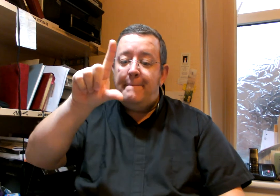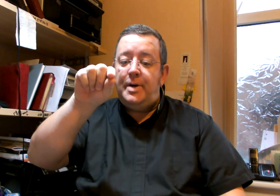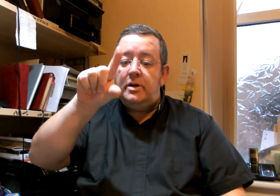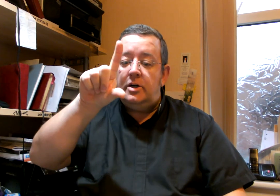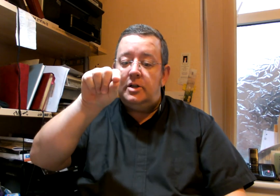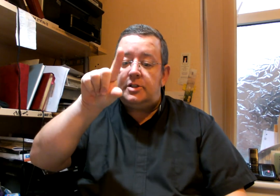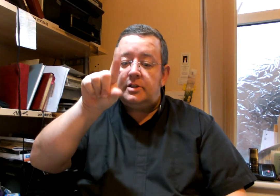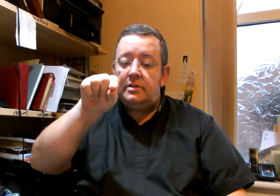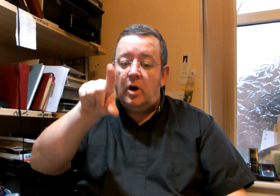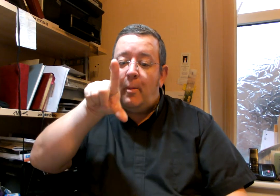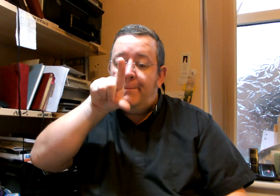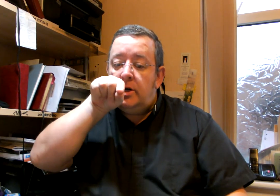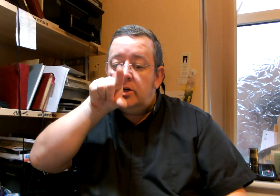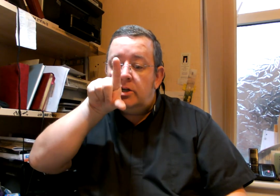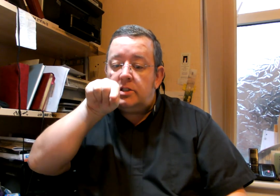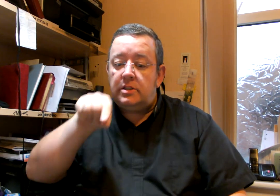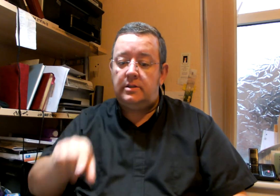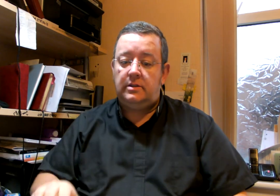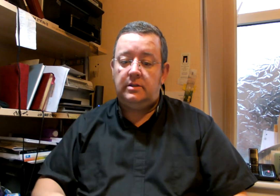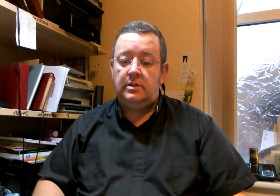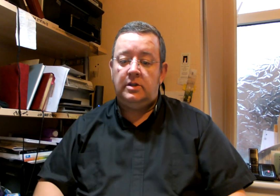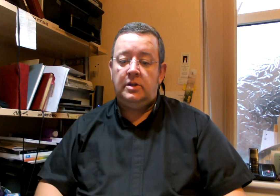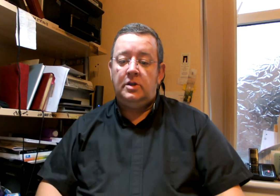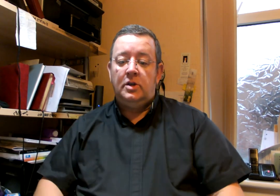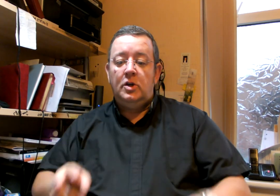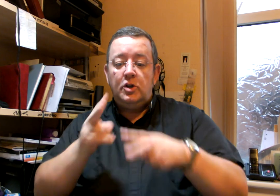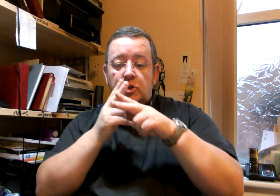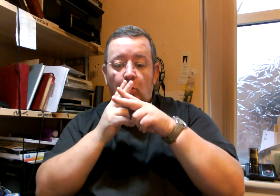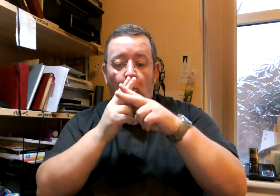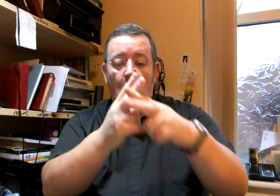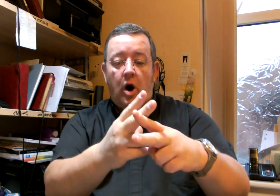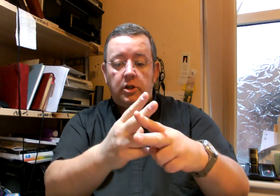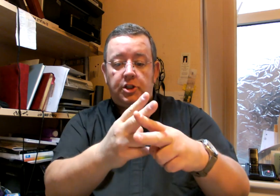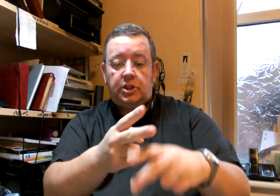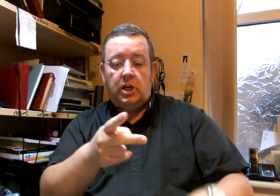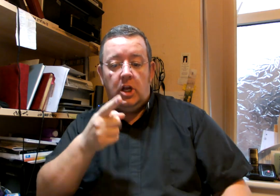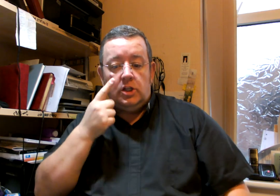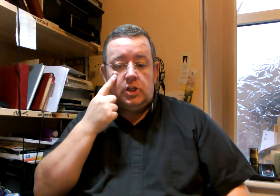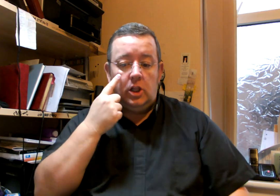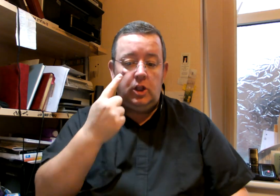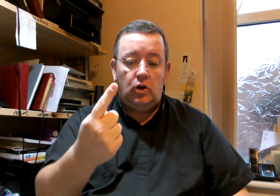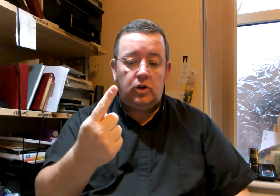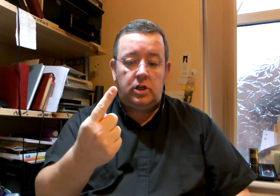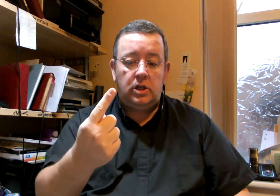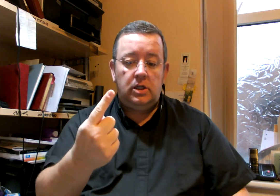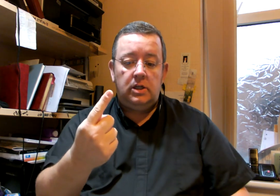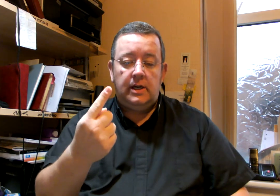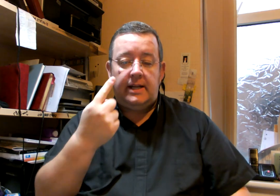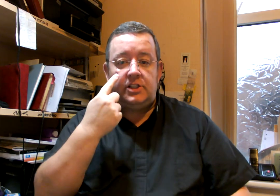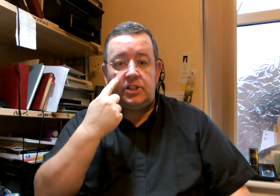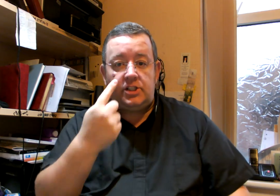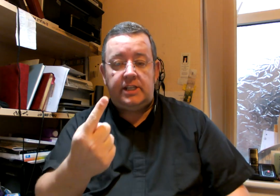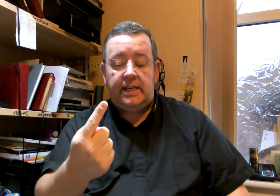Bird. Or bird. Bird. To watch. To look. And to see.